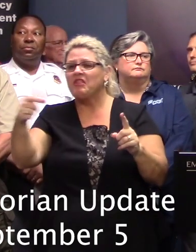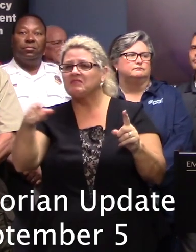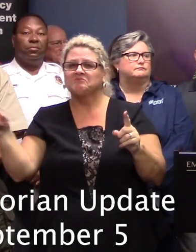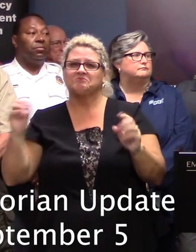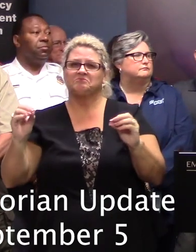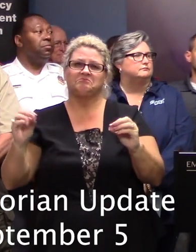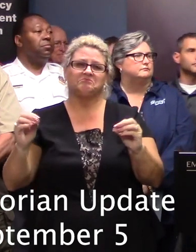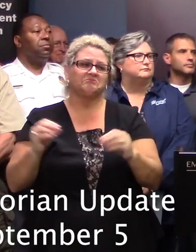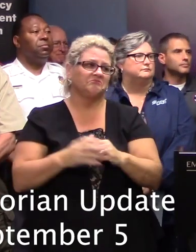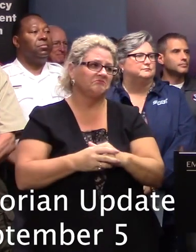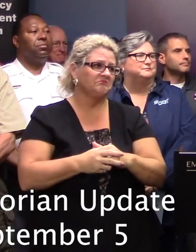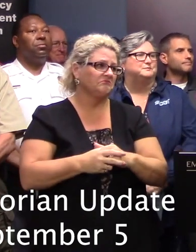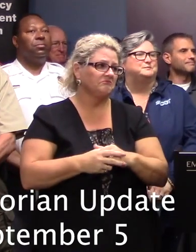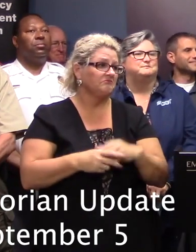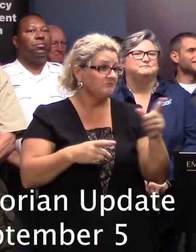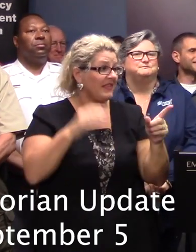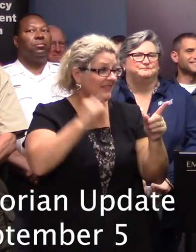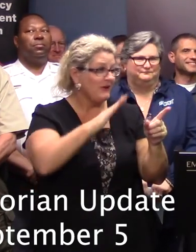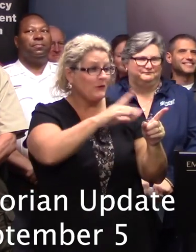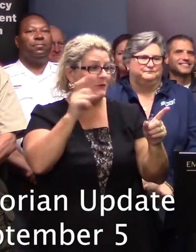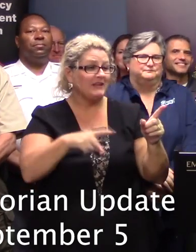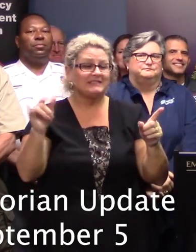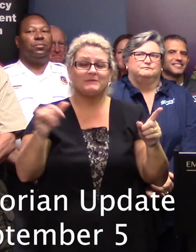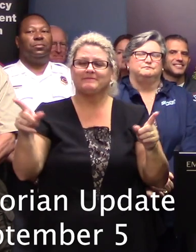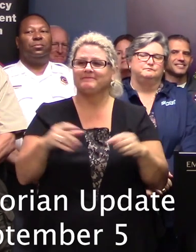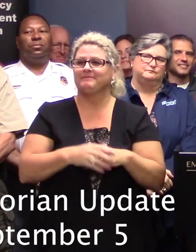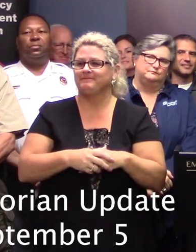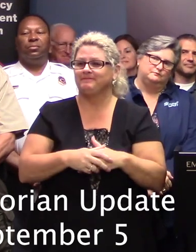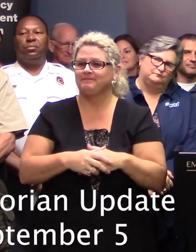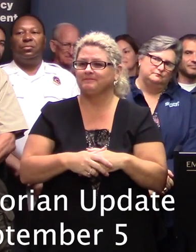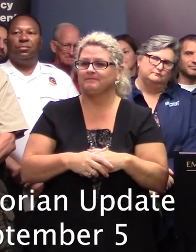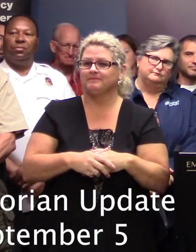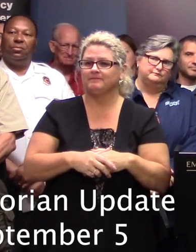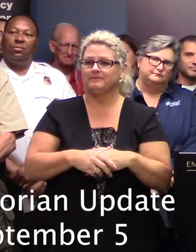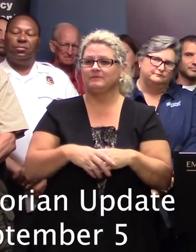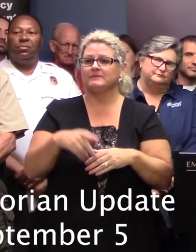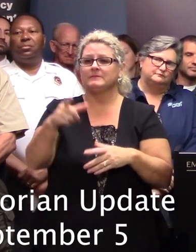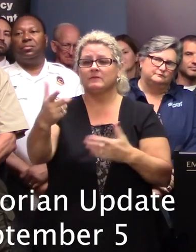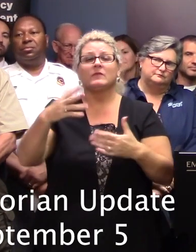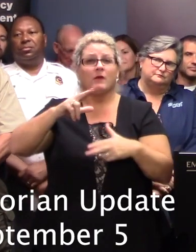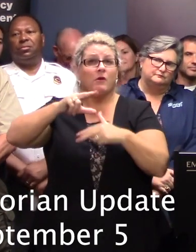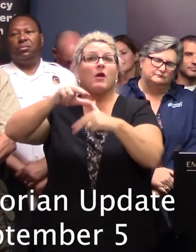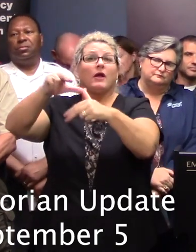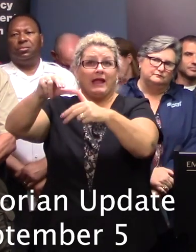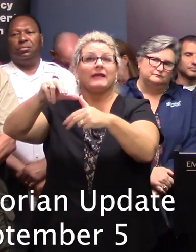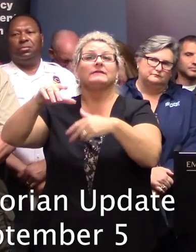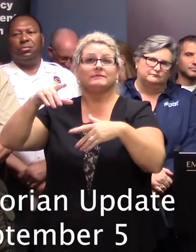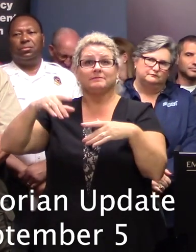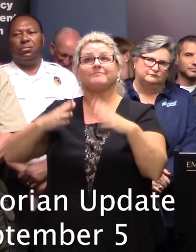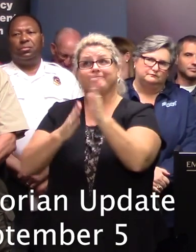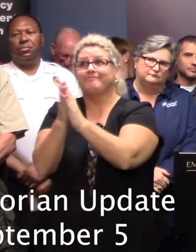did you have another it was actually now that it's not gone completely but I guess it's halfway gone